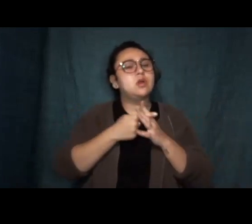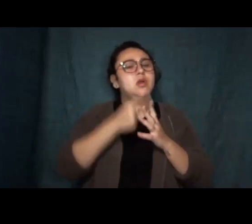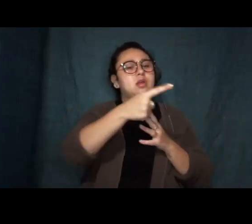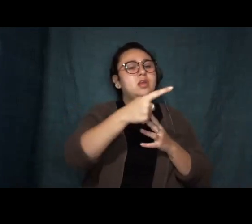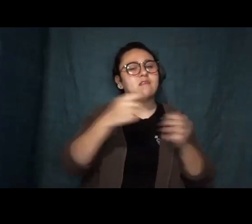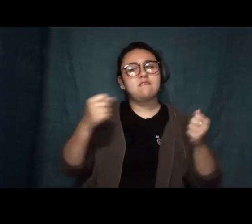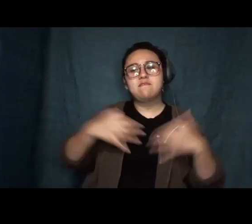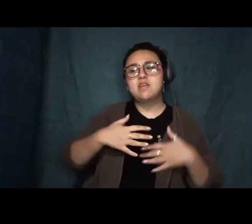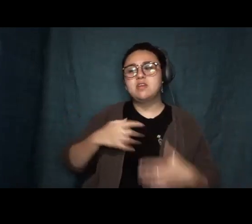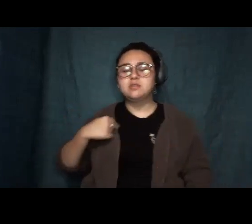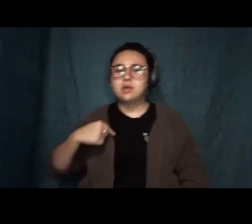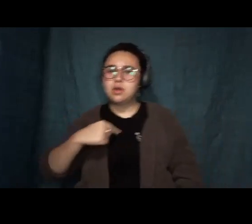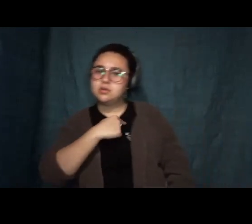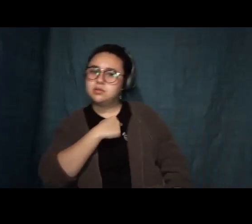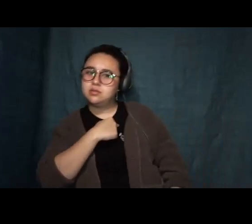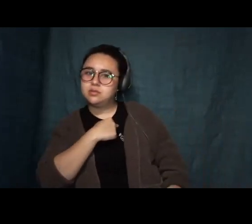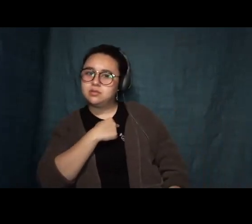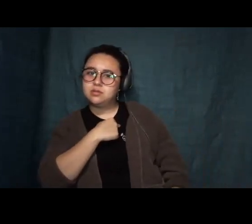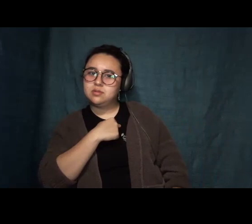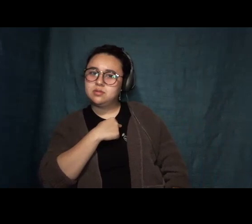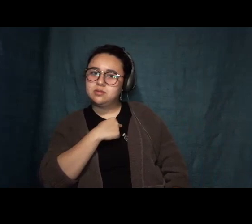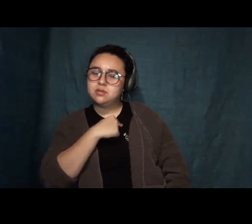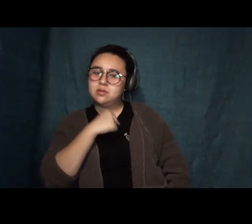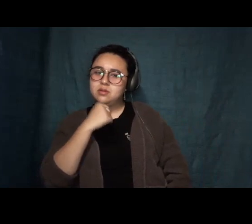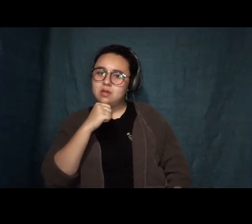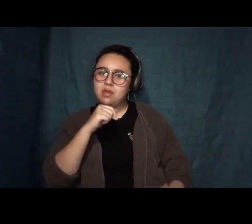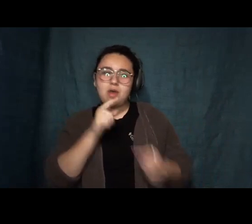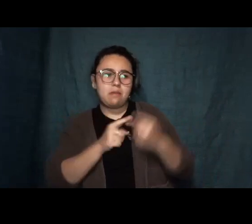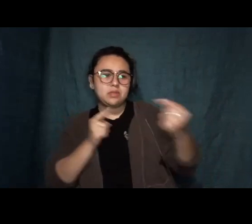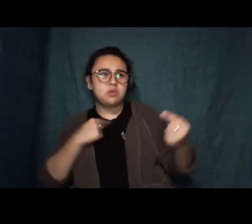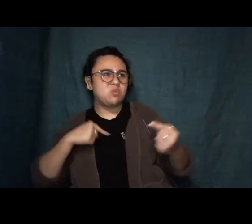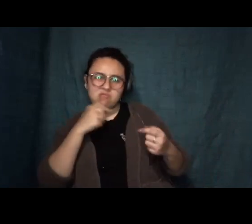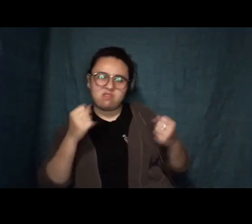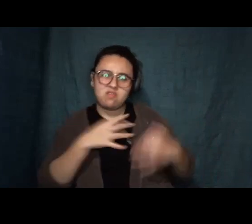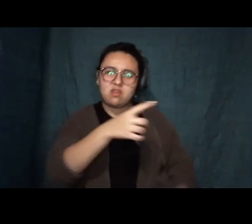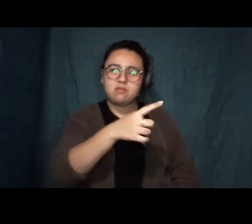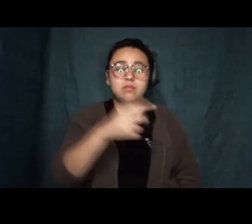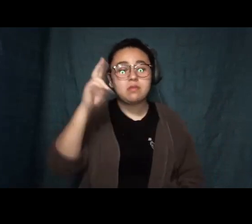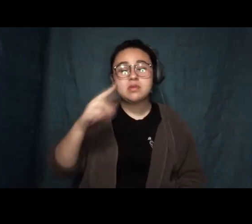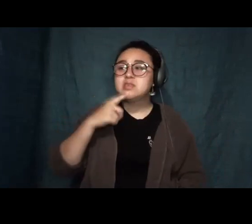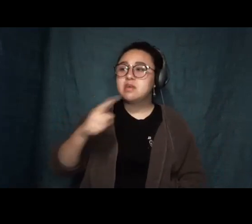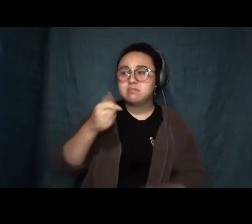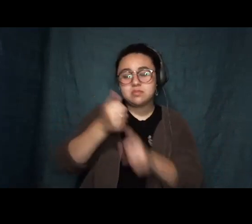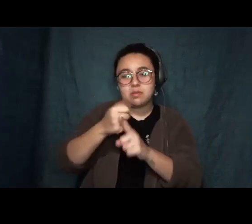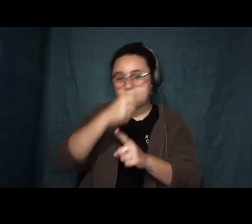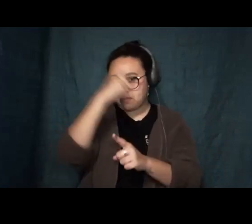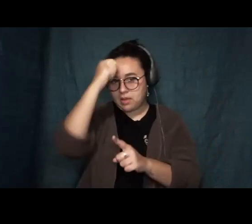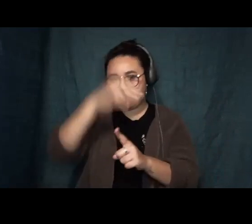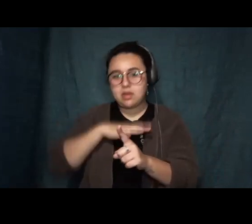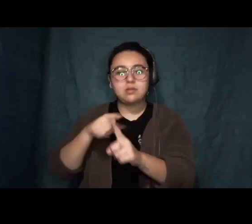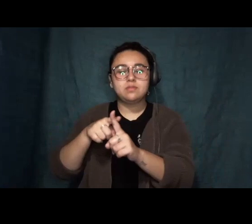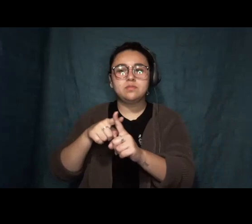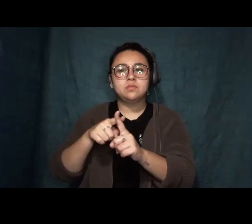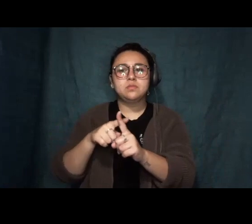ascendance, not the other way around. My uncle says, as a black man, there's only one way I can vote